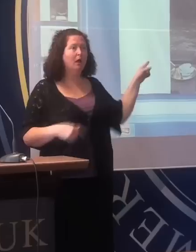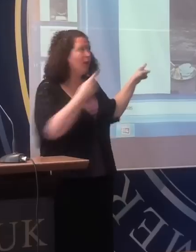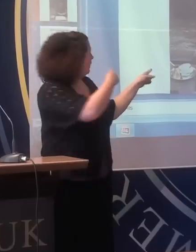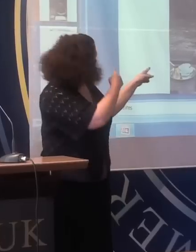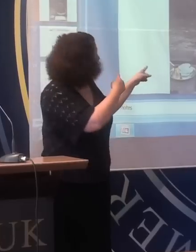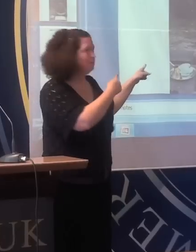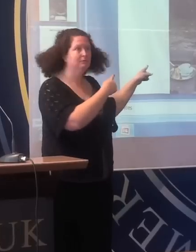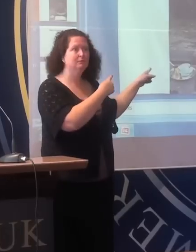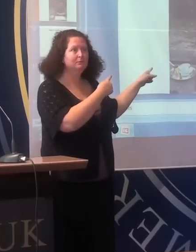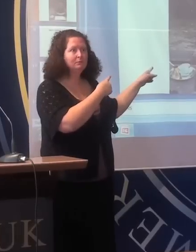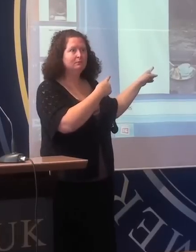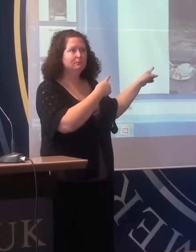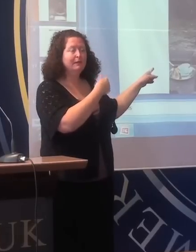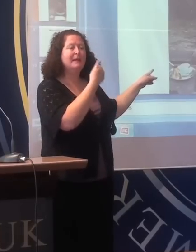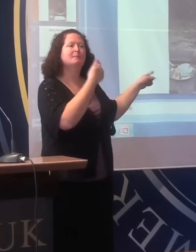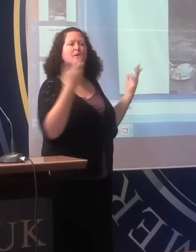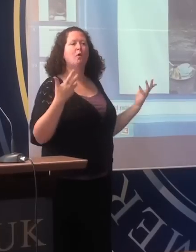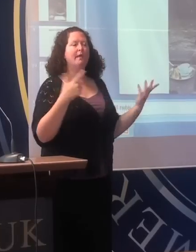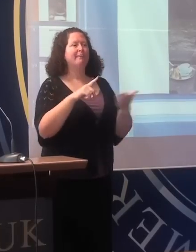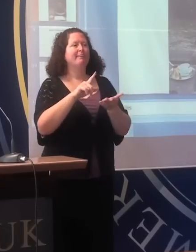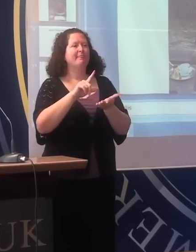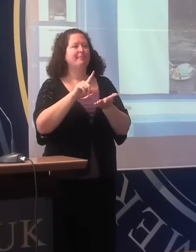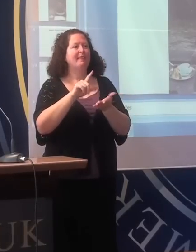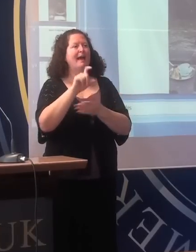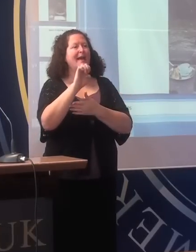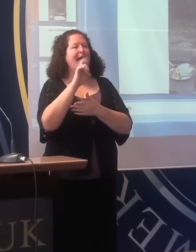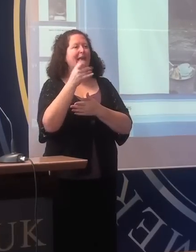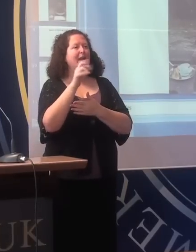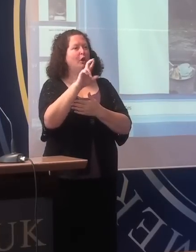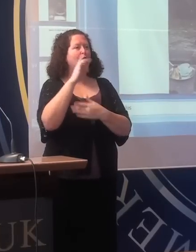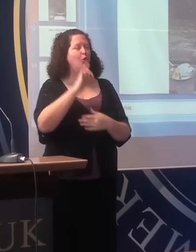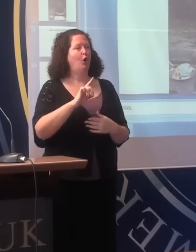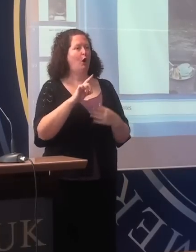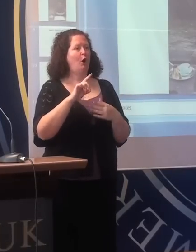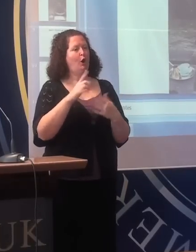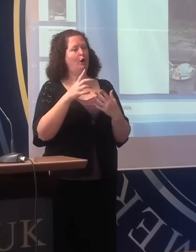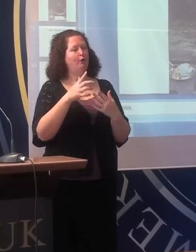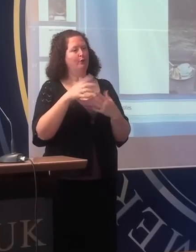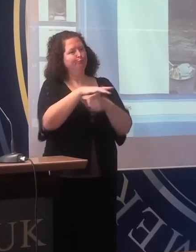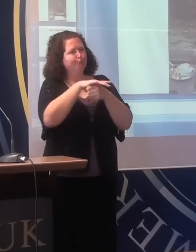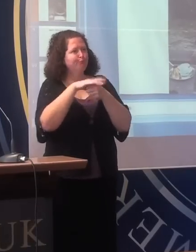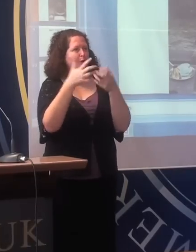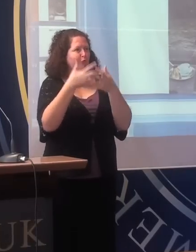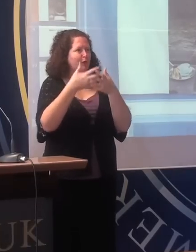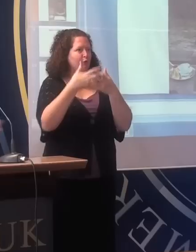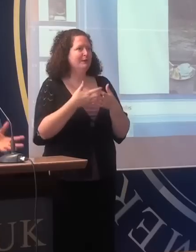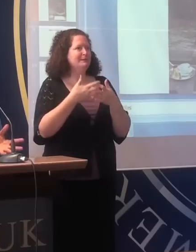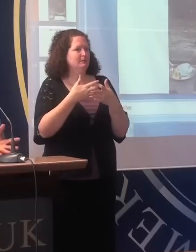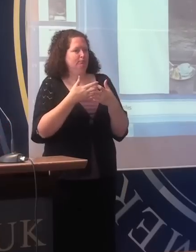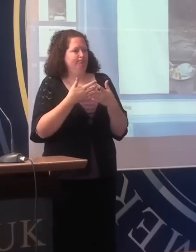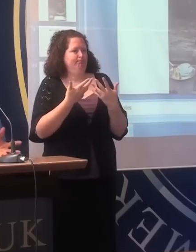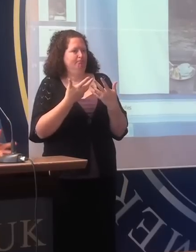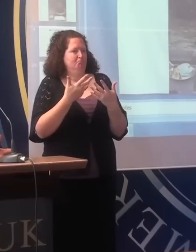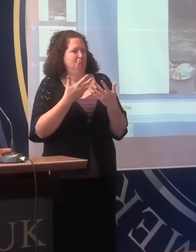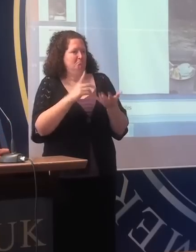He'd been the editor of the local factories in-house magazine. I think one